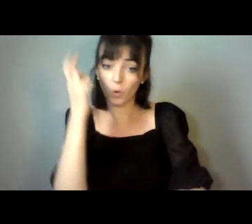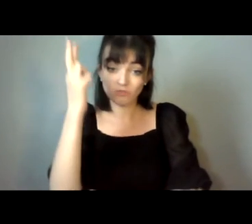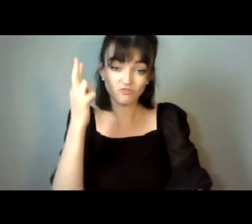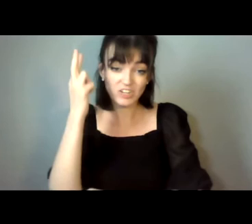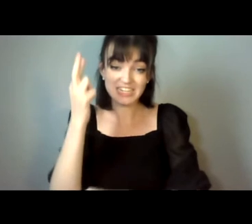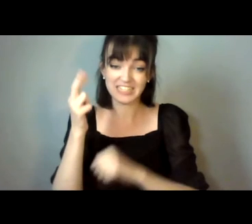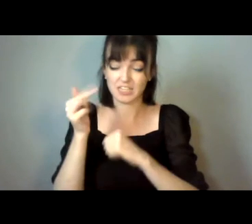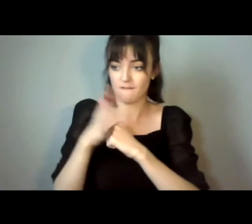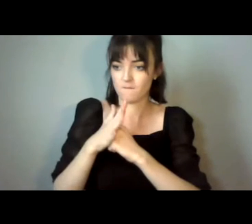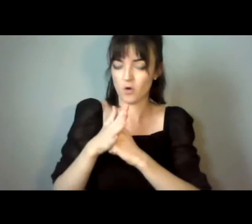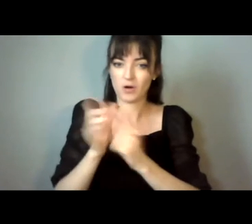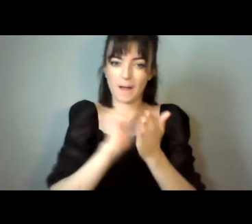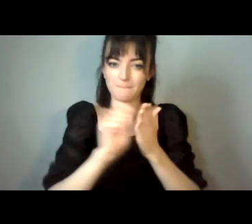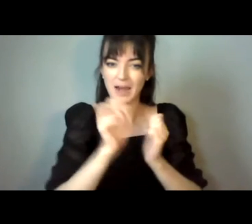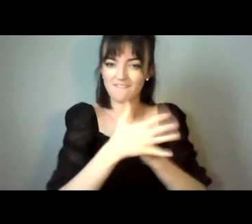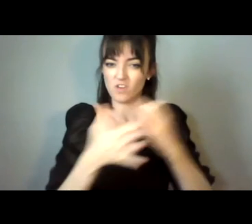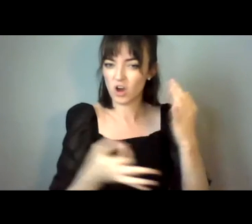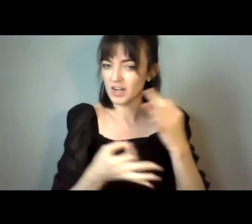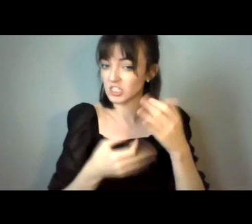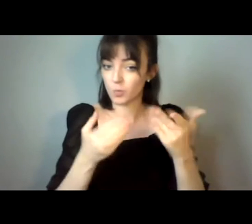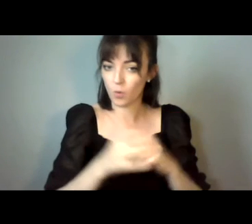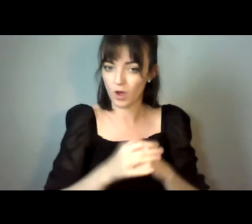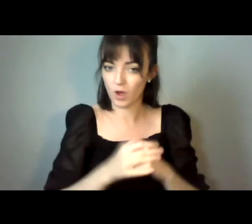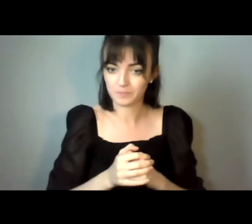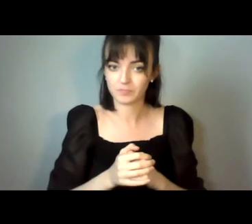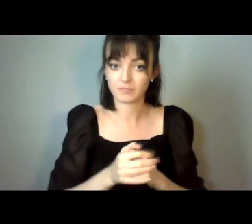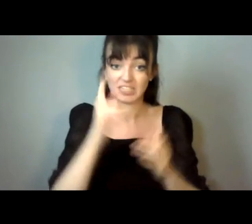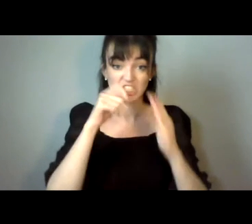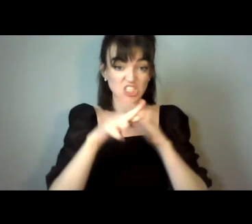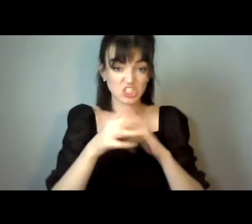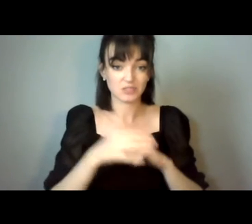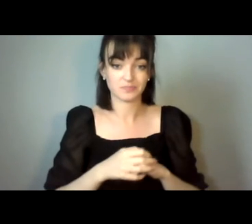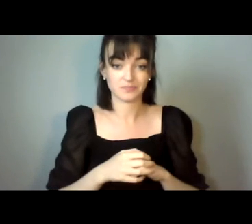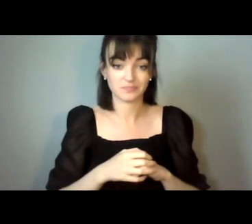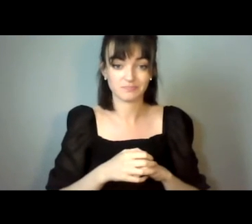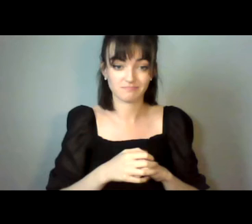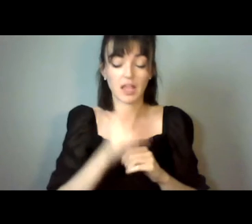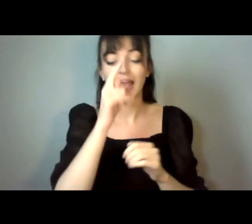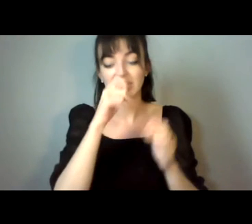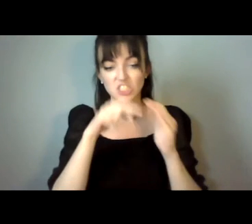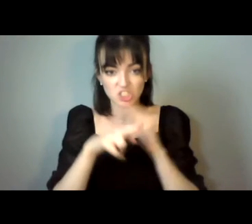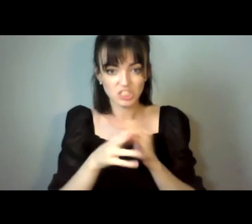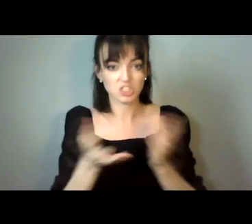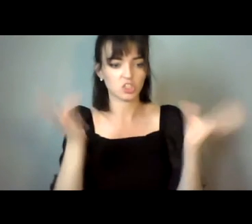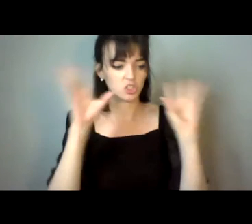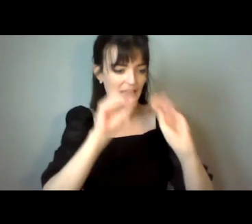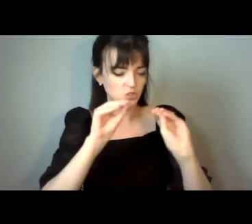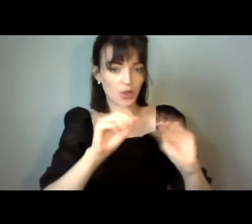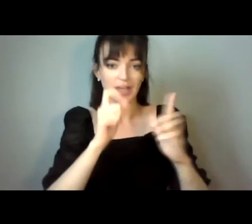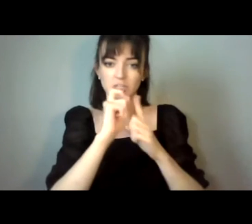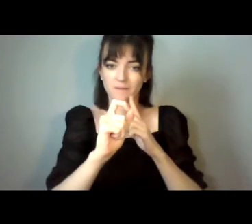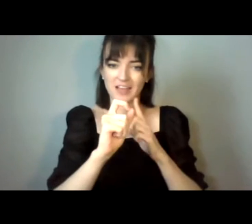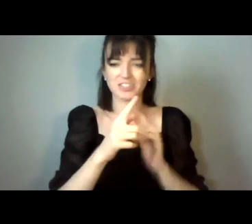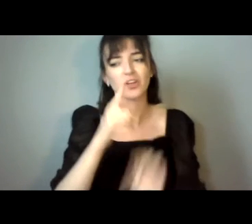push toward guardianship, is inevitably teachers. We have teachers and educational professionals telling